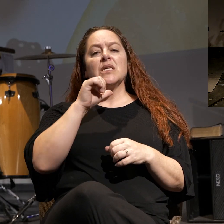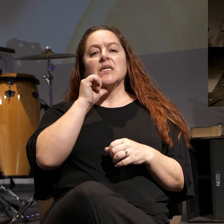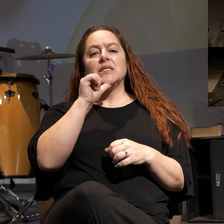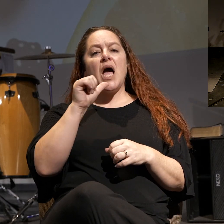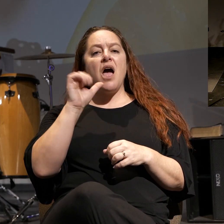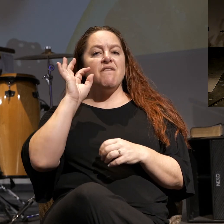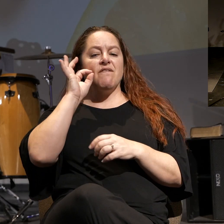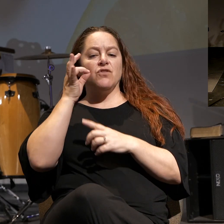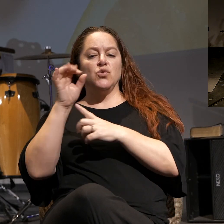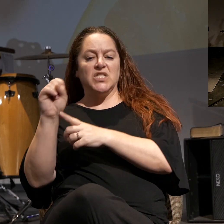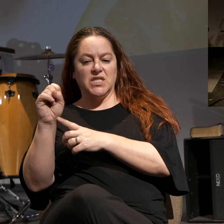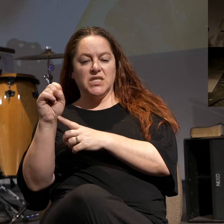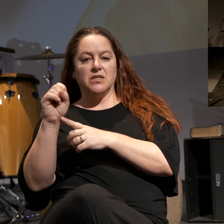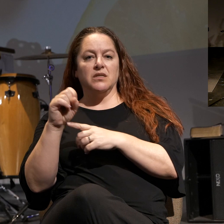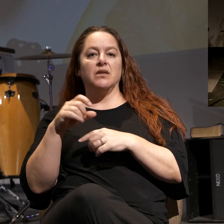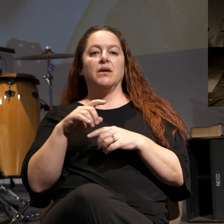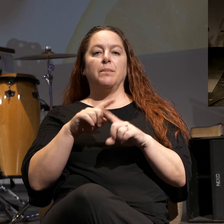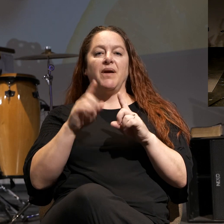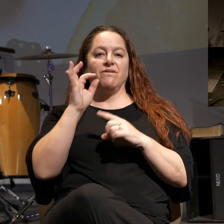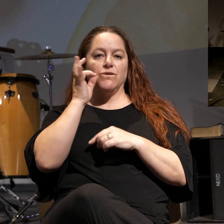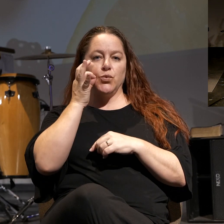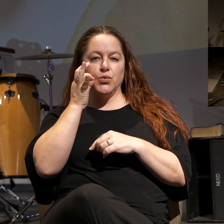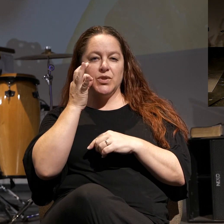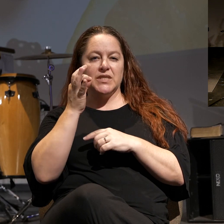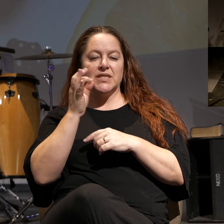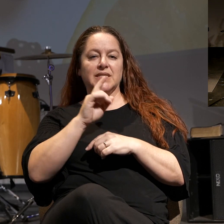Not the fruits of the Holy Spirit, but the fruit of the Holy Spirit.